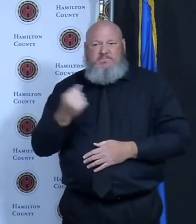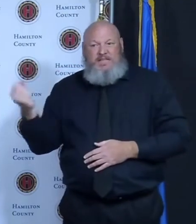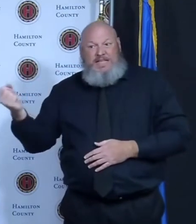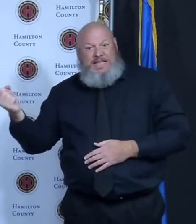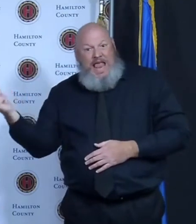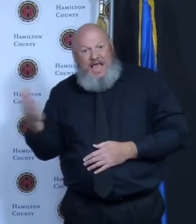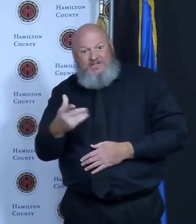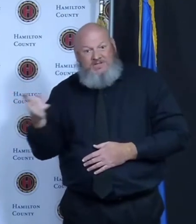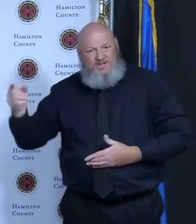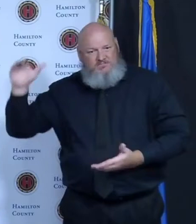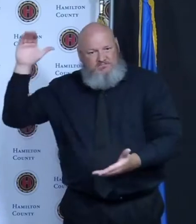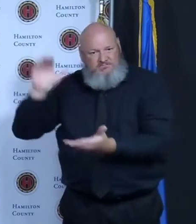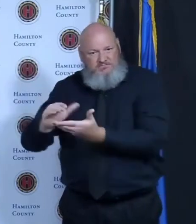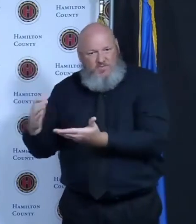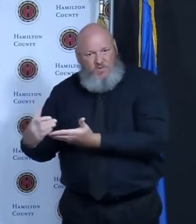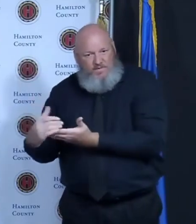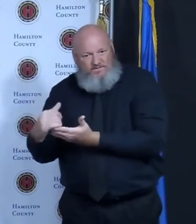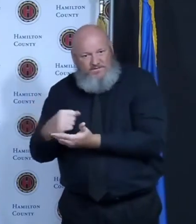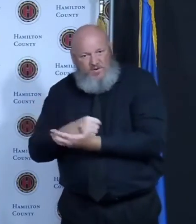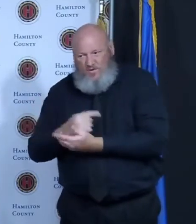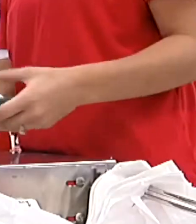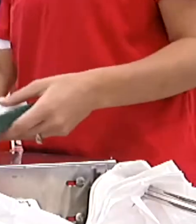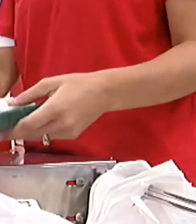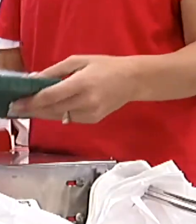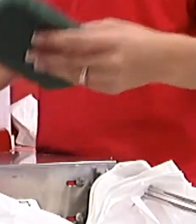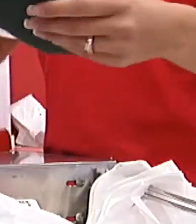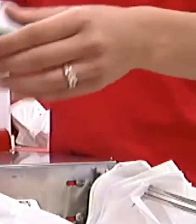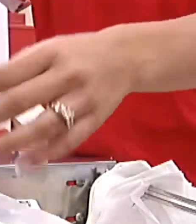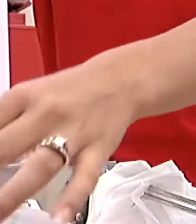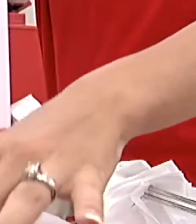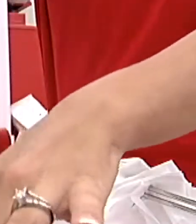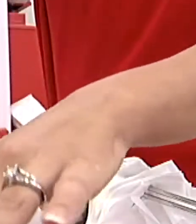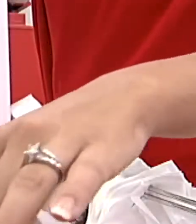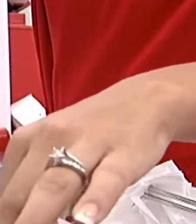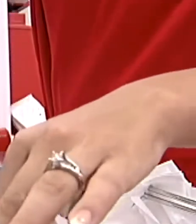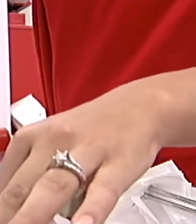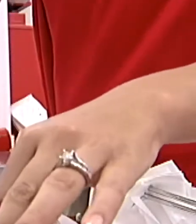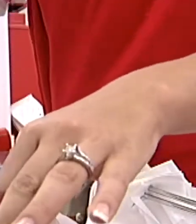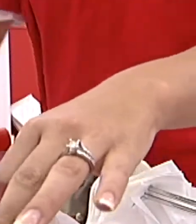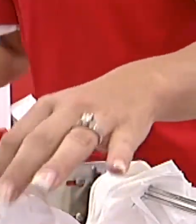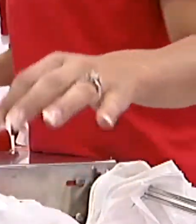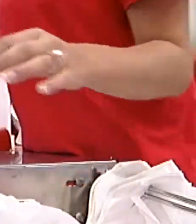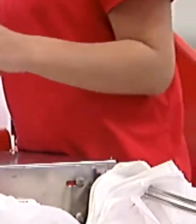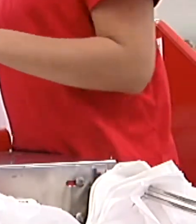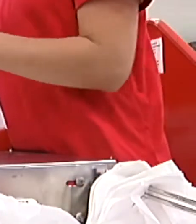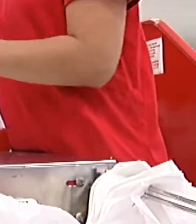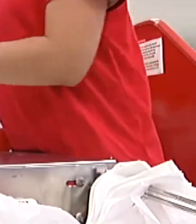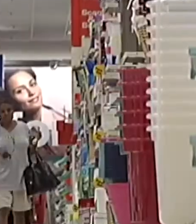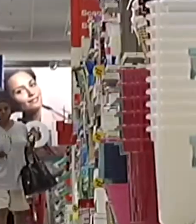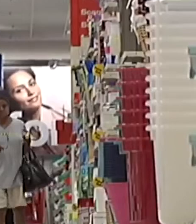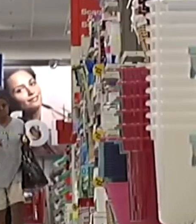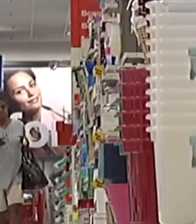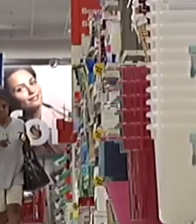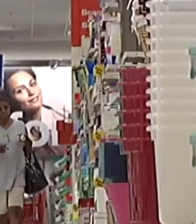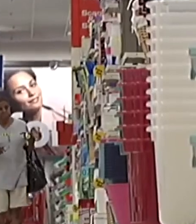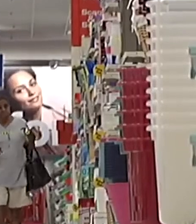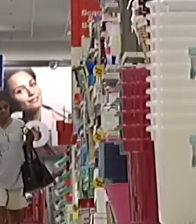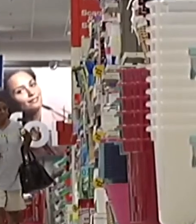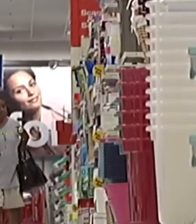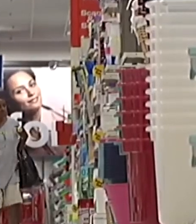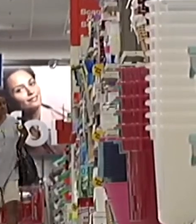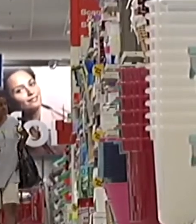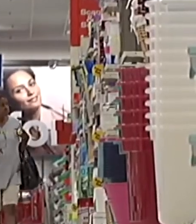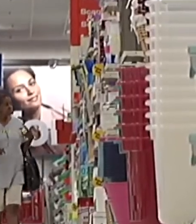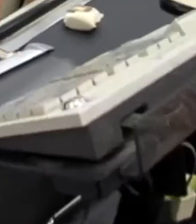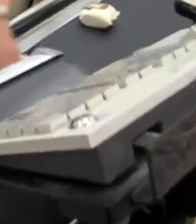in sales tax. County Administrator Jeff Aluto says the numbers for March aren't in yet, but sales tax revenue was down 10%